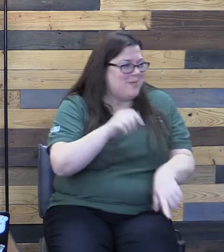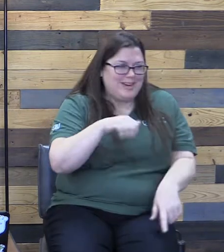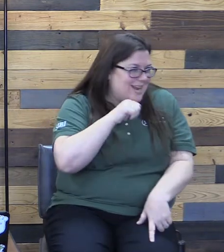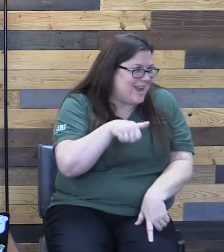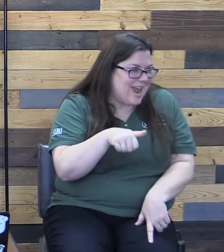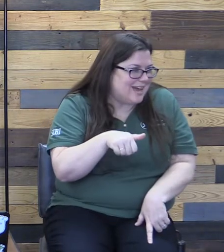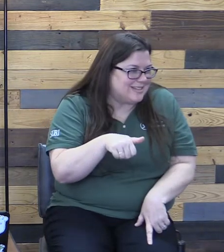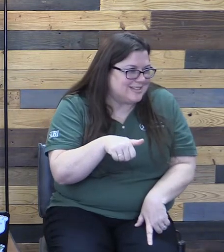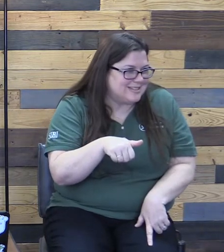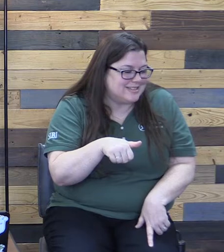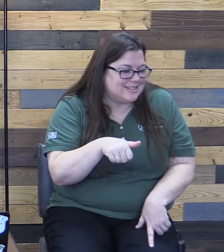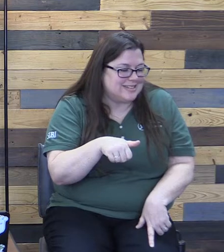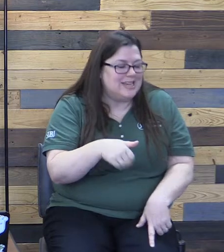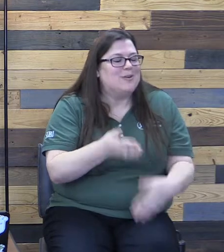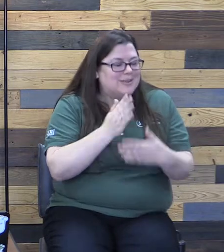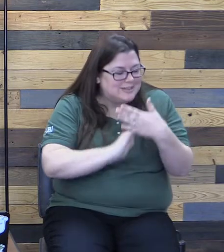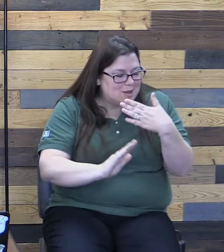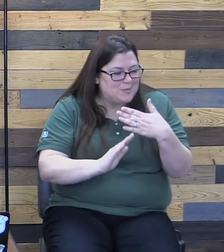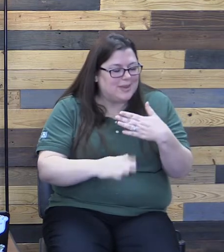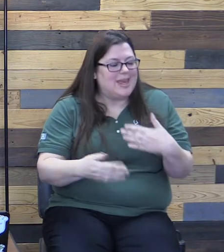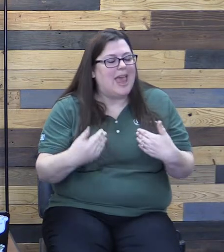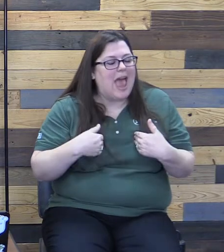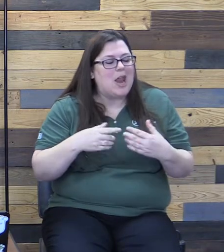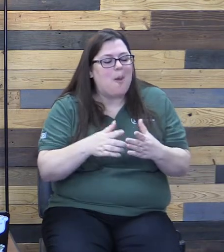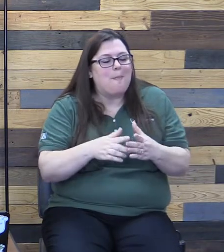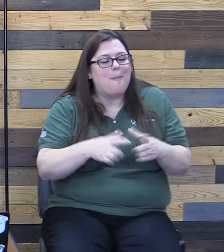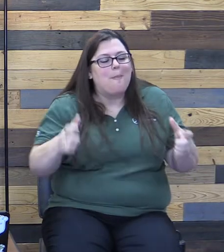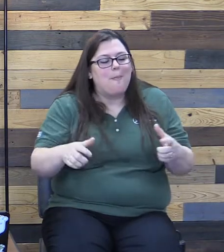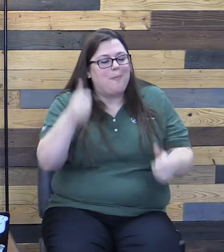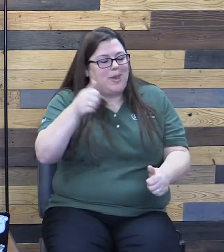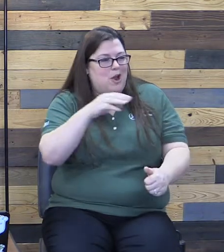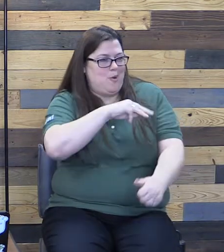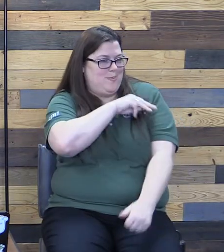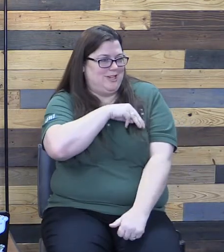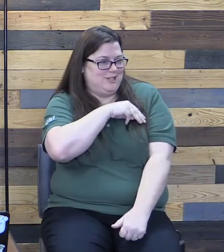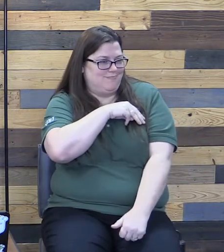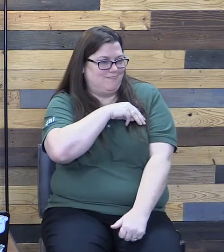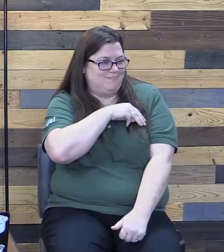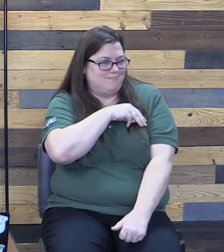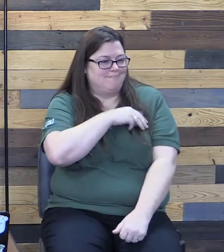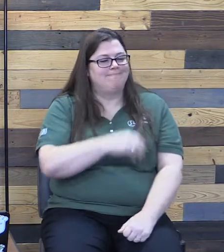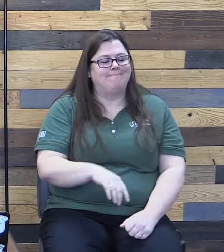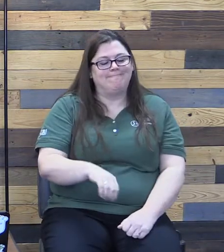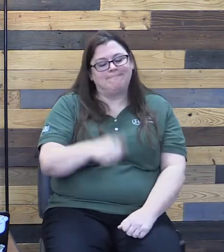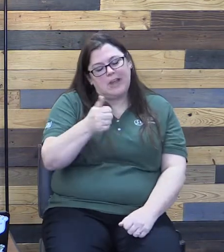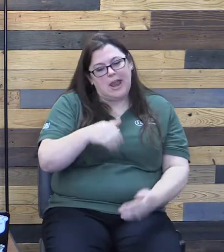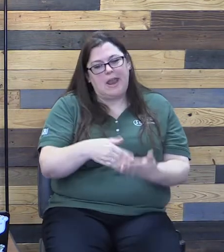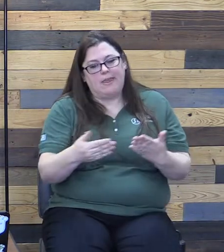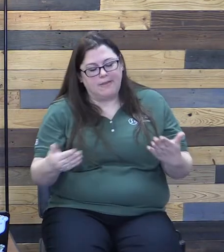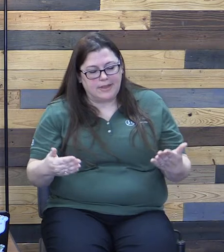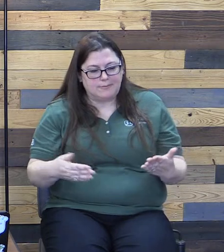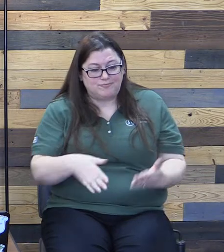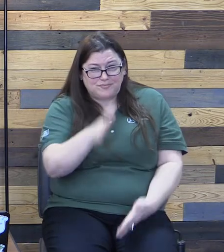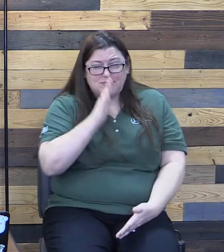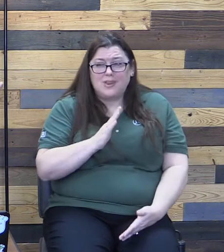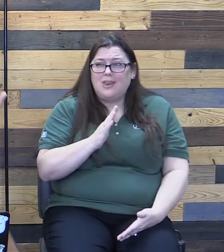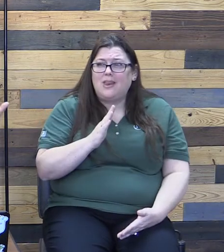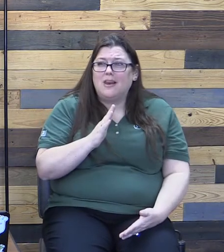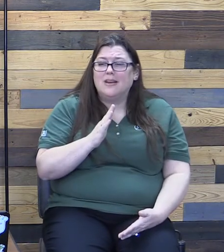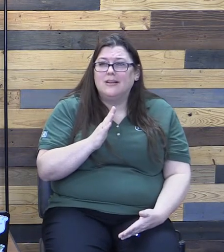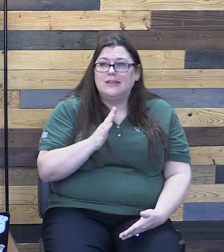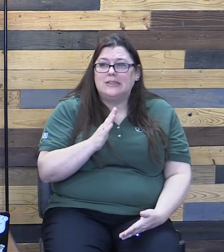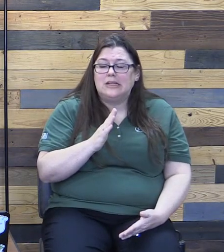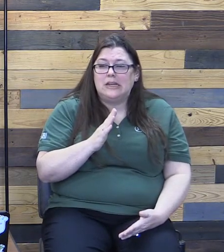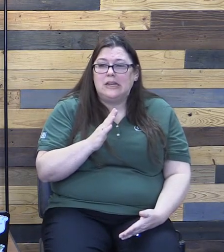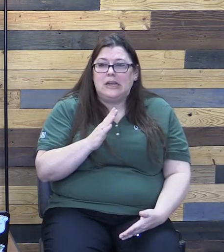he had a bigger mission in mind. What's another thing that we see? We see that God went about, Jesus went about